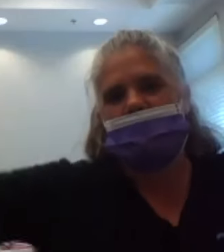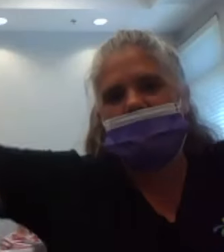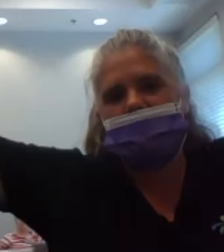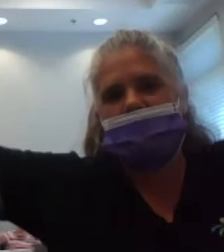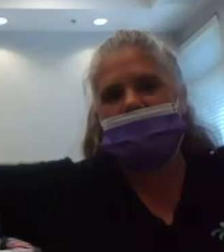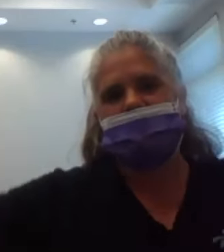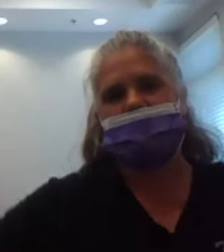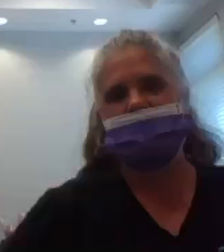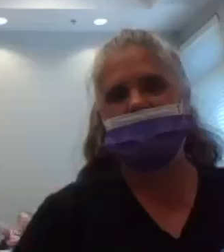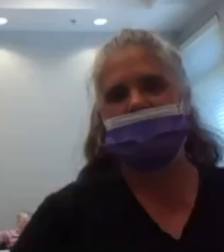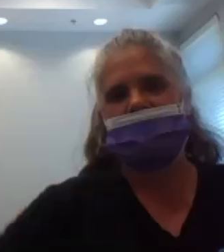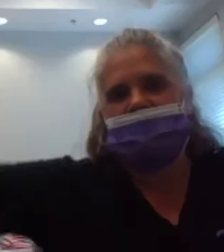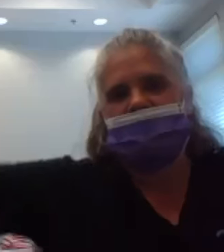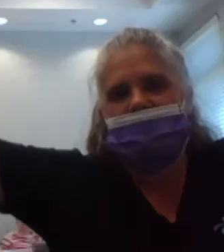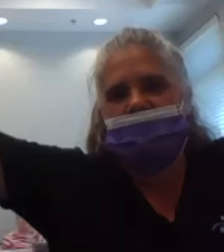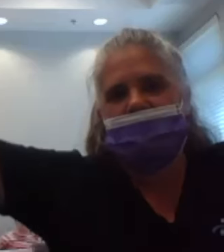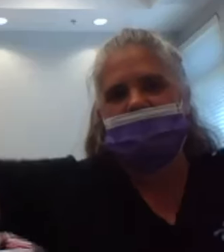13, 14,